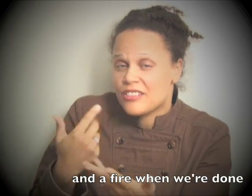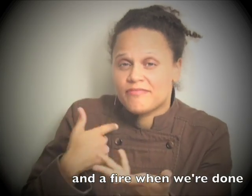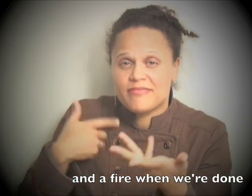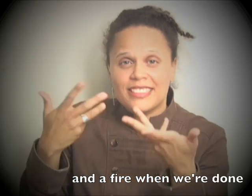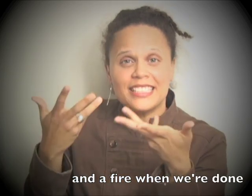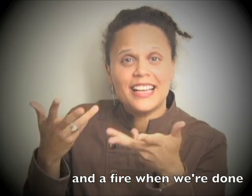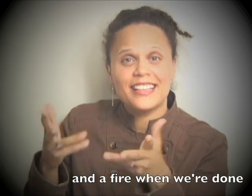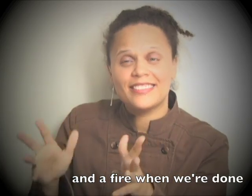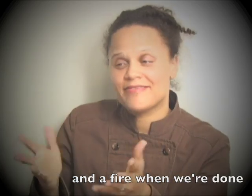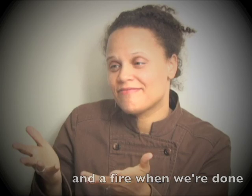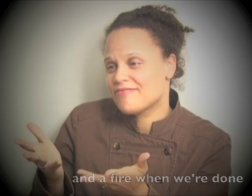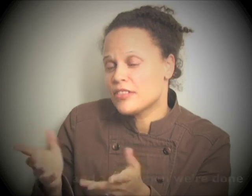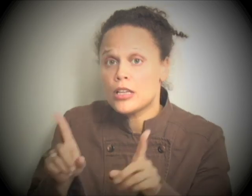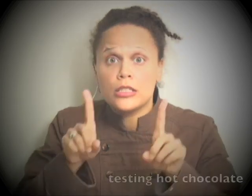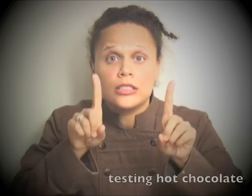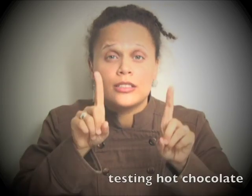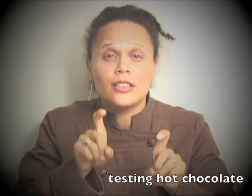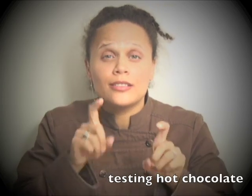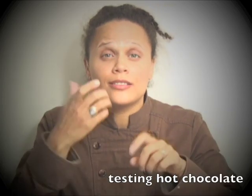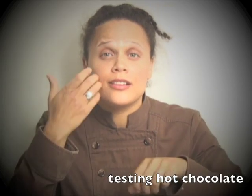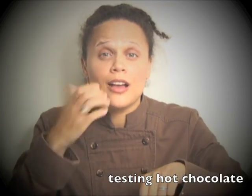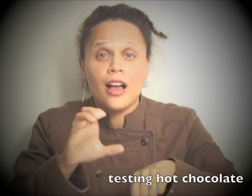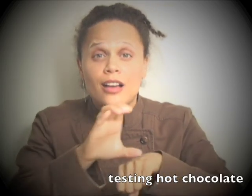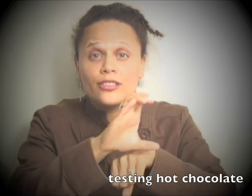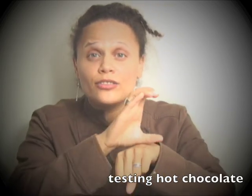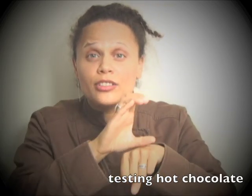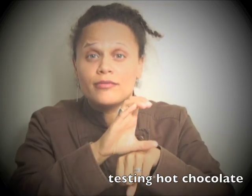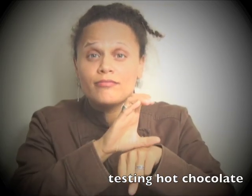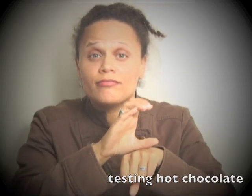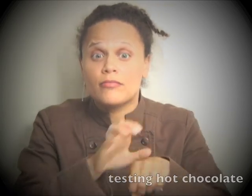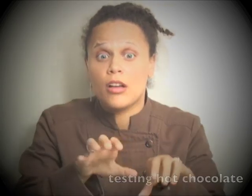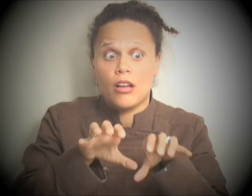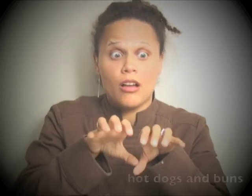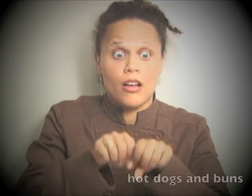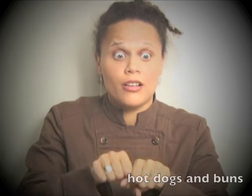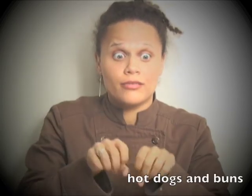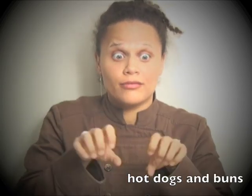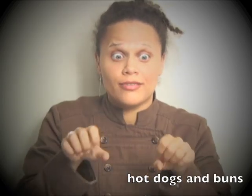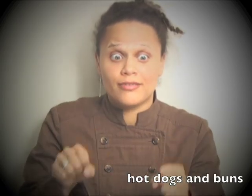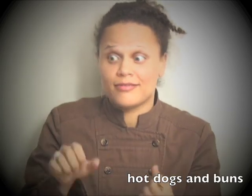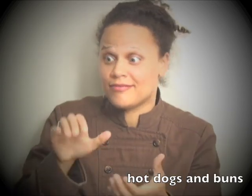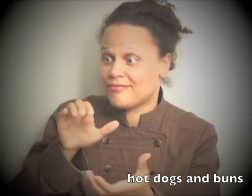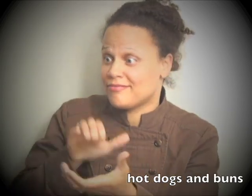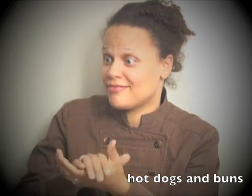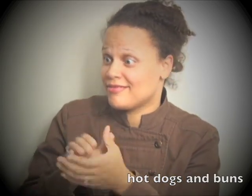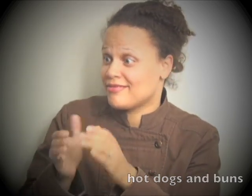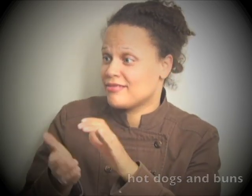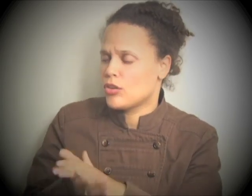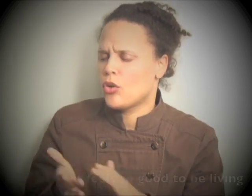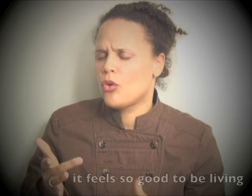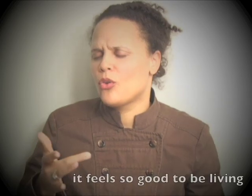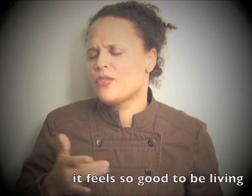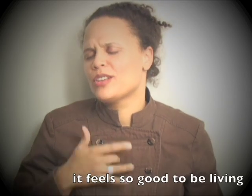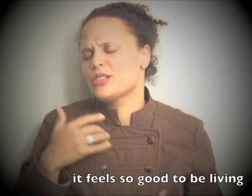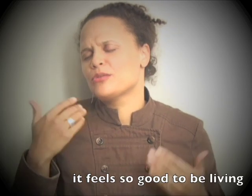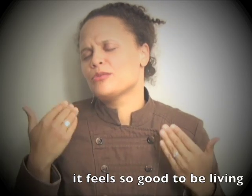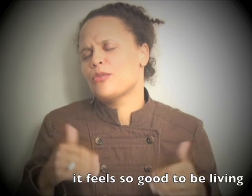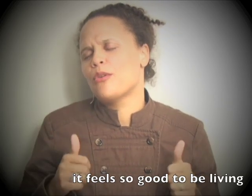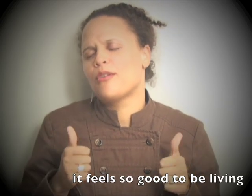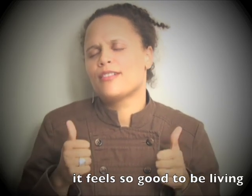when we're done Testing her chocolate with hot dogs and buns It feels so